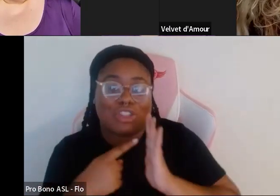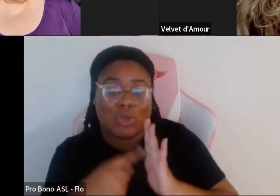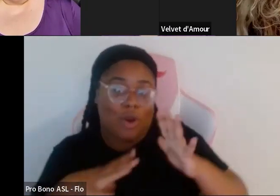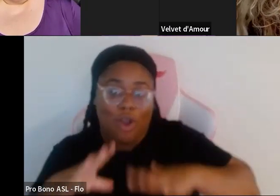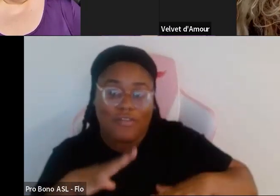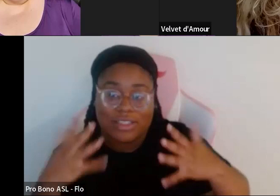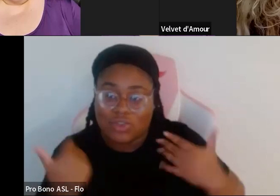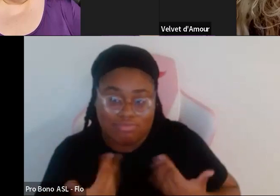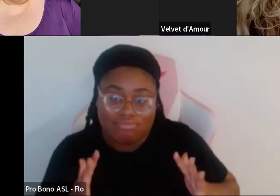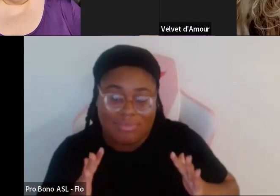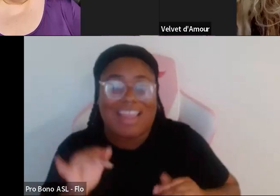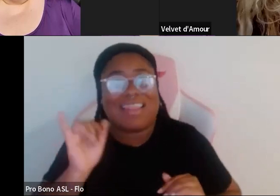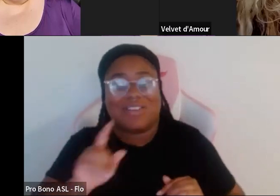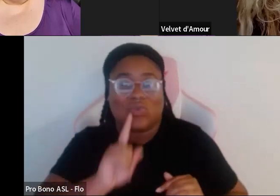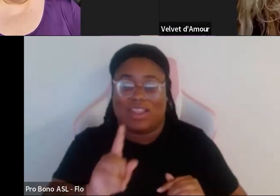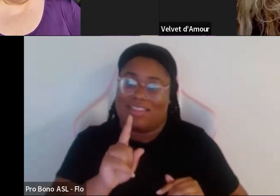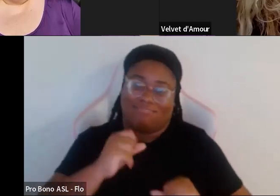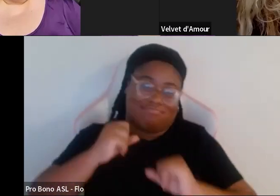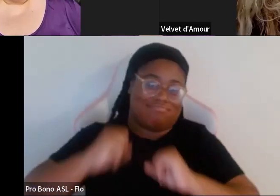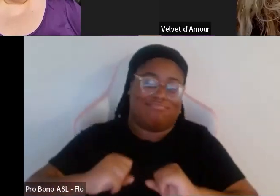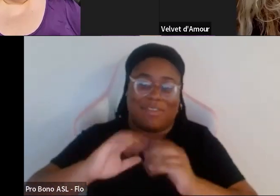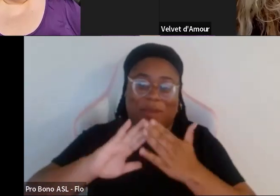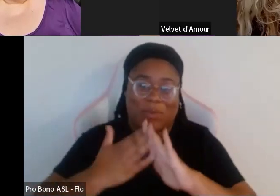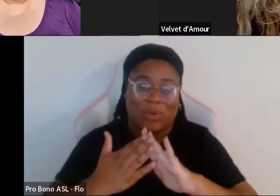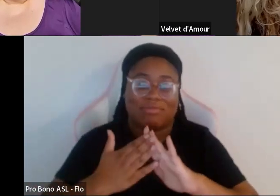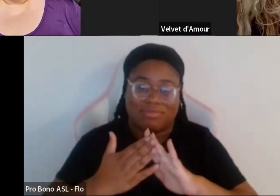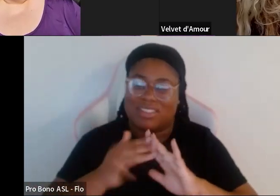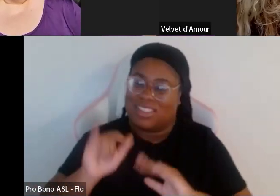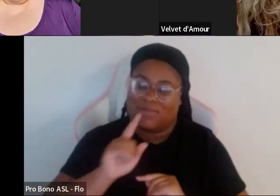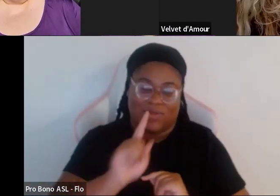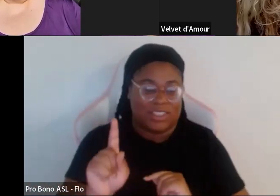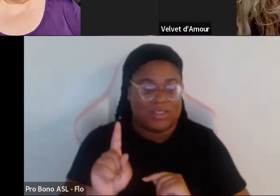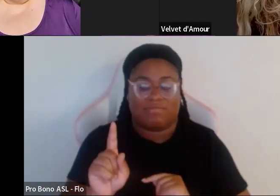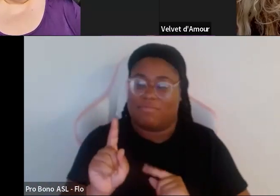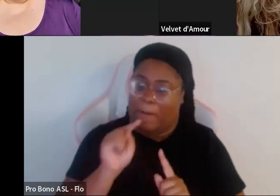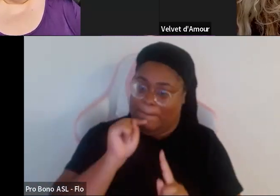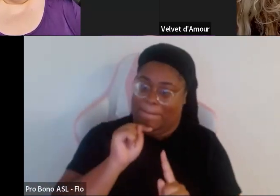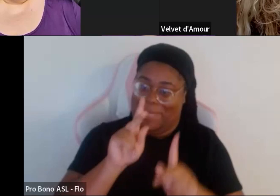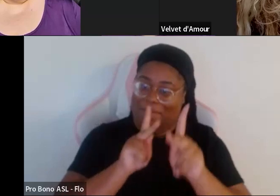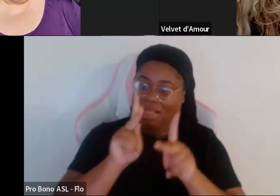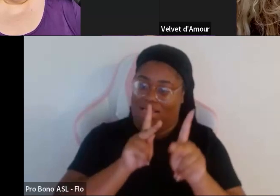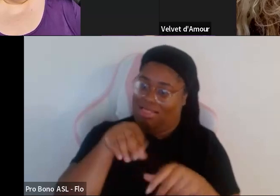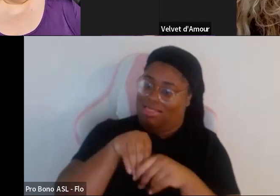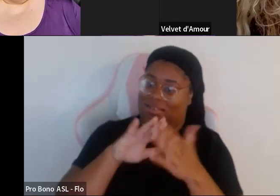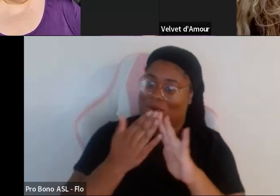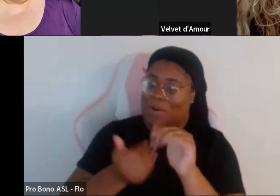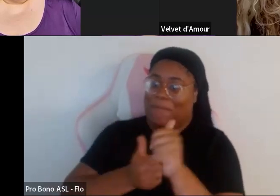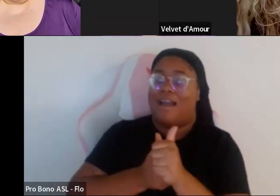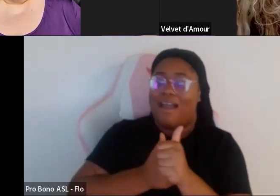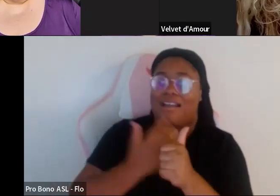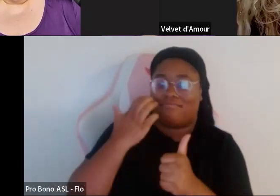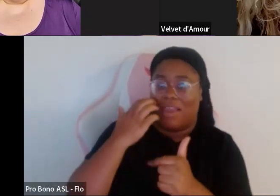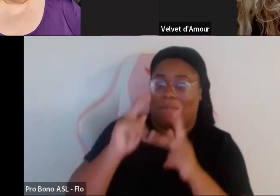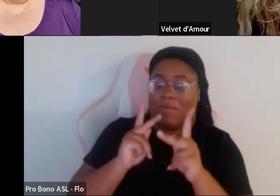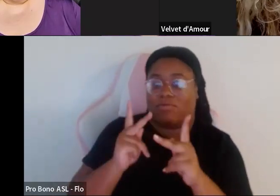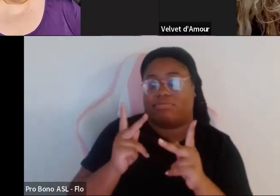and and to me that's the massive strength of our community it's really the people behind it are the fat people who you